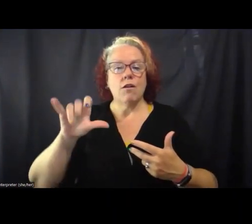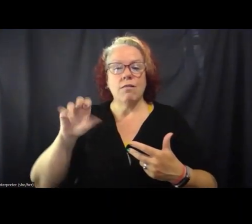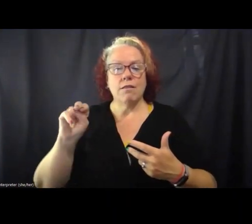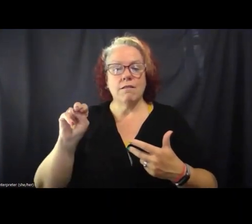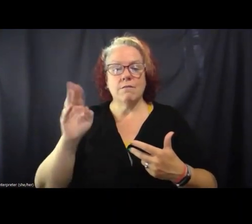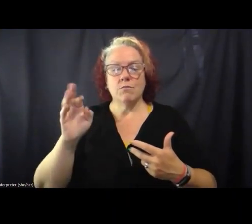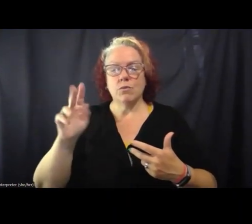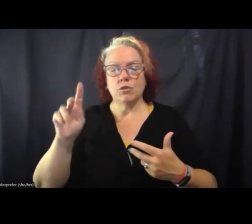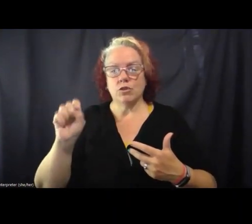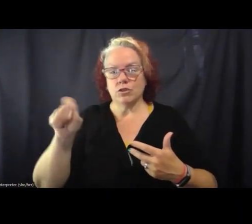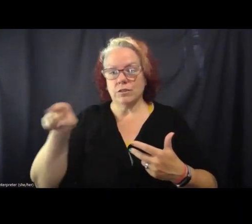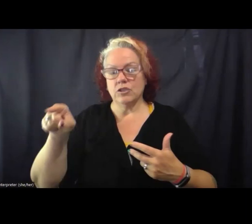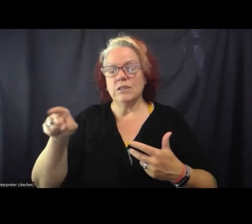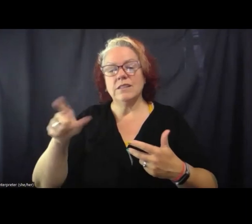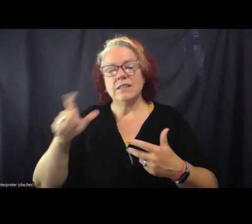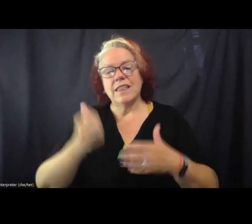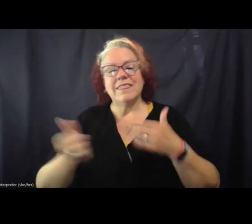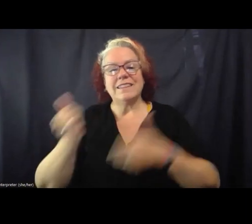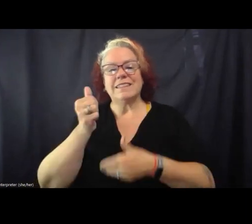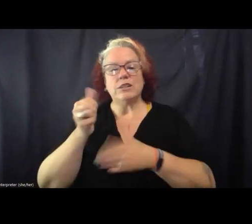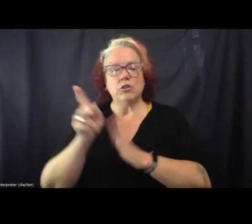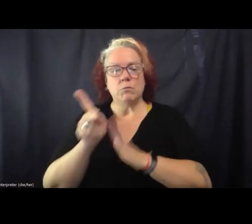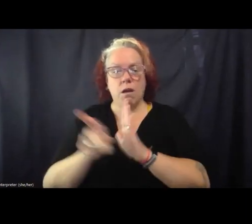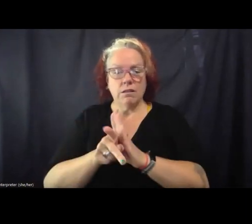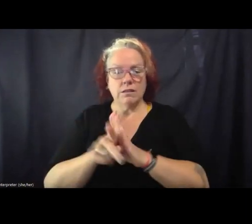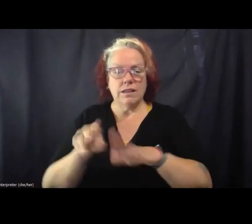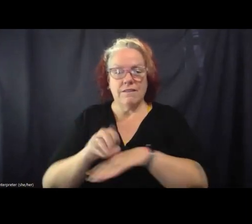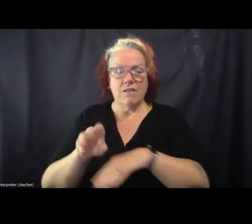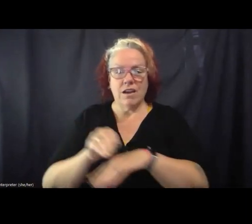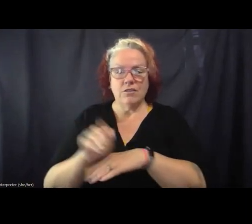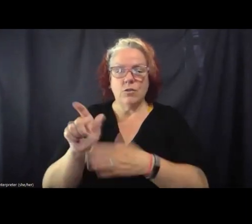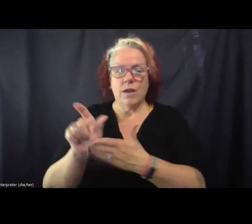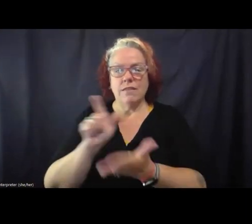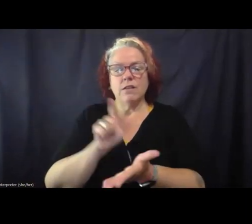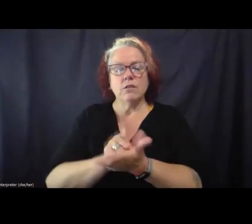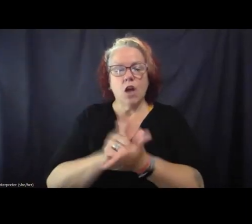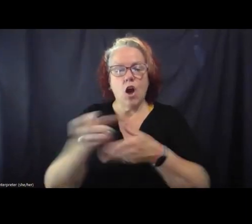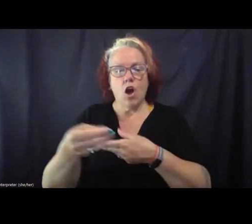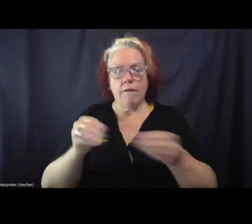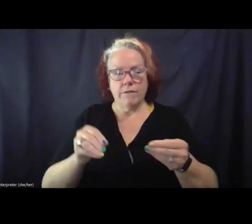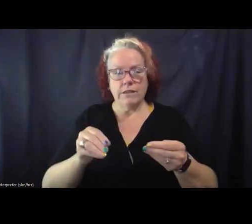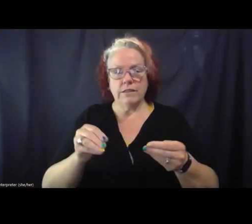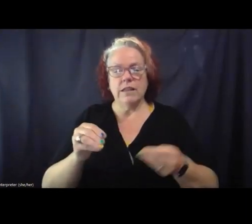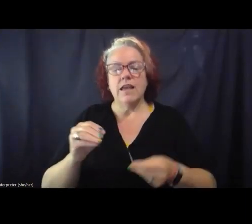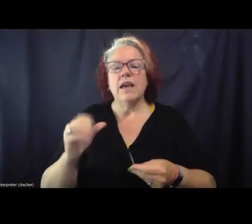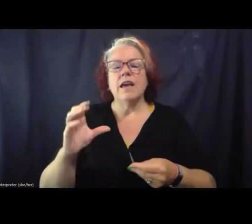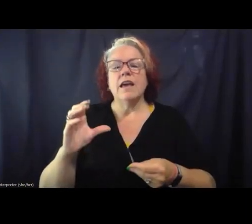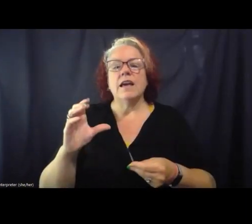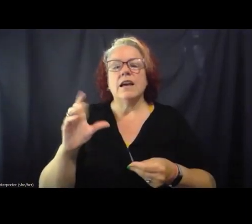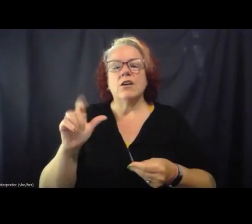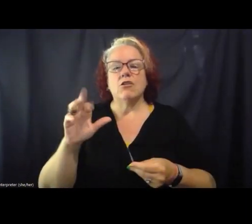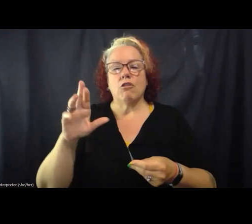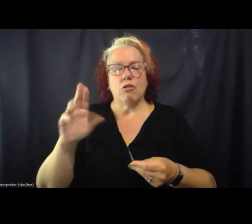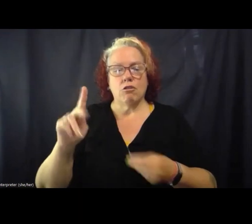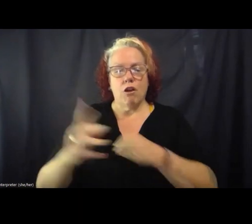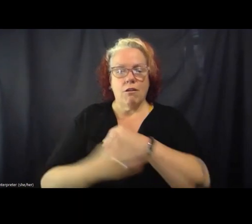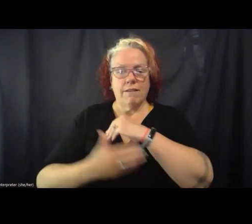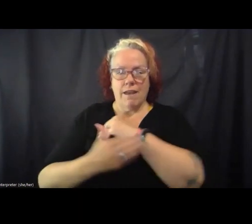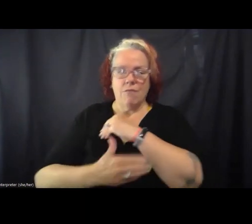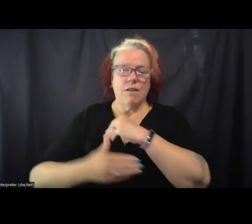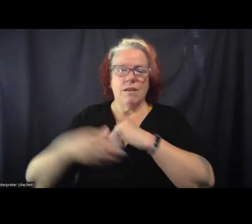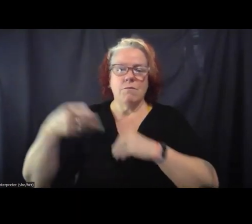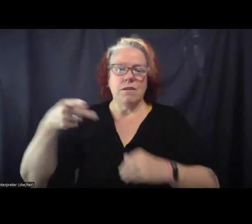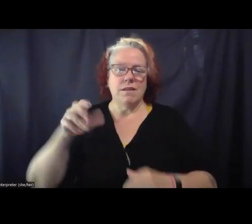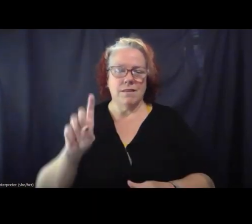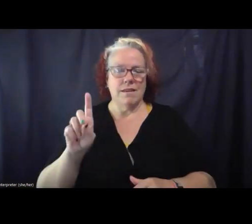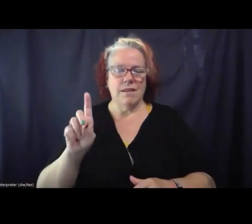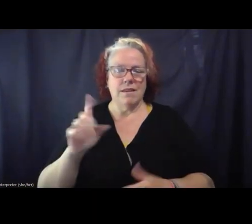policy advisor at the law office, the Cook County Public Defender, where she helps develop and implement the public defender's